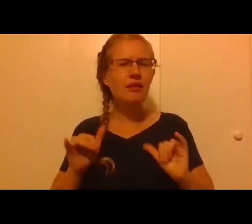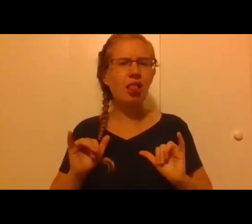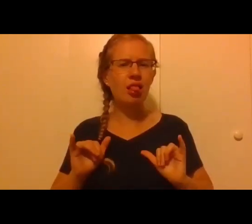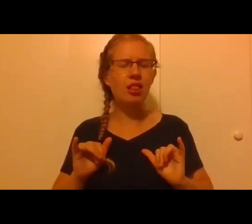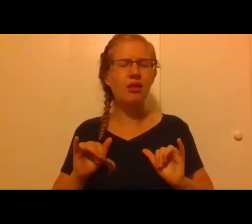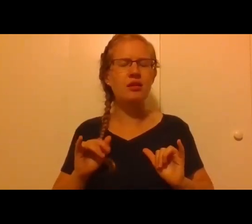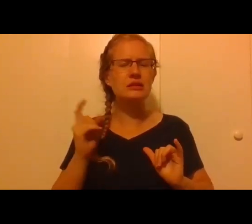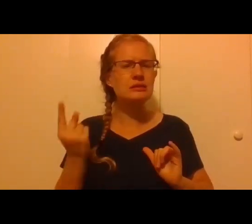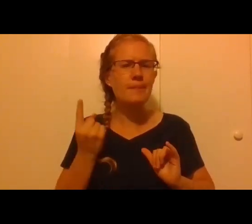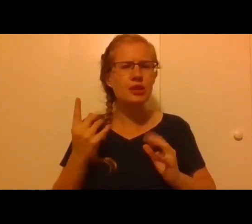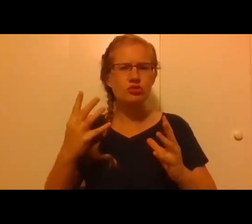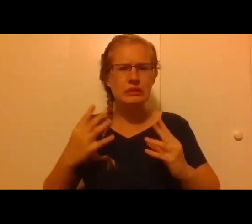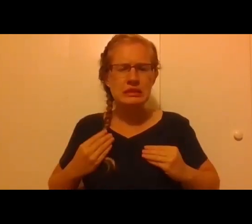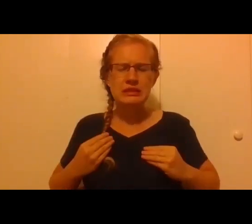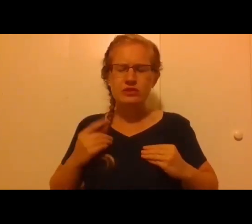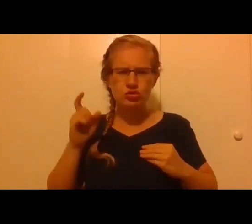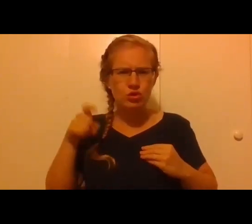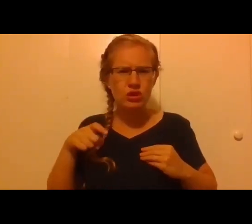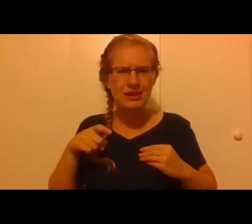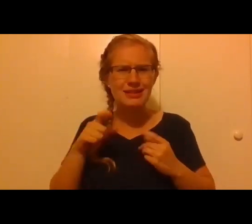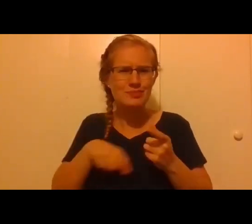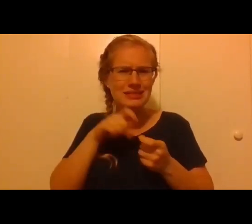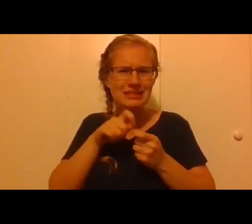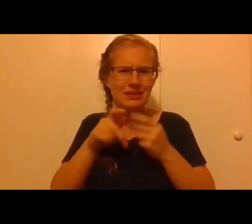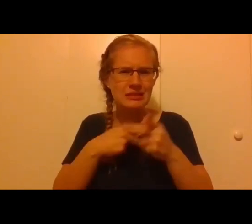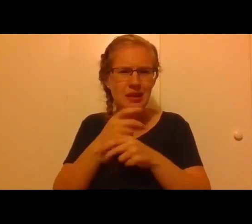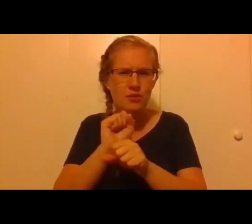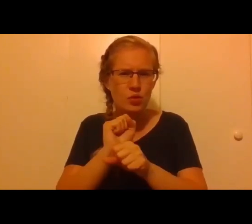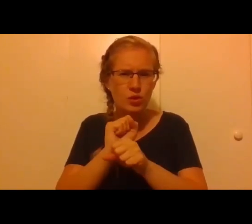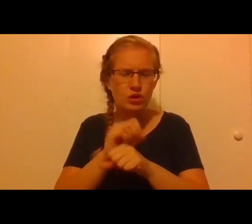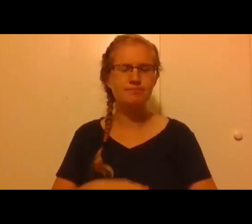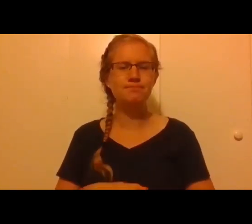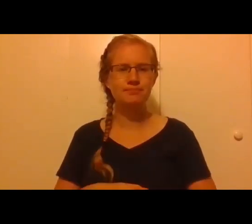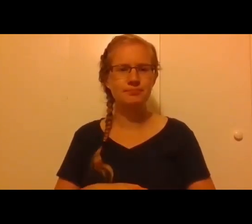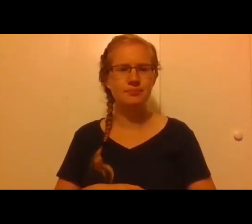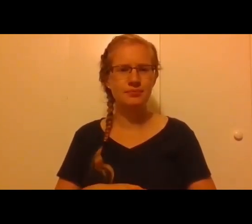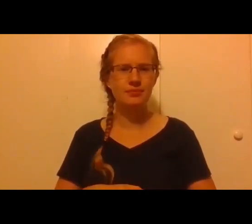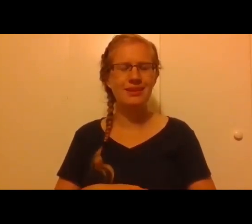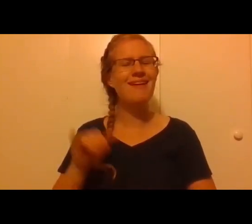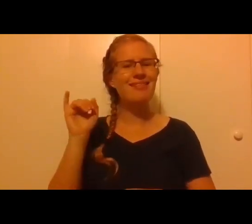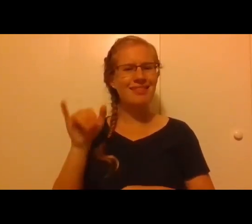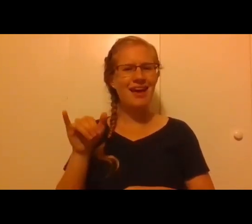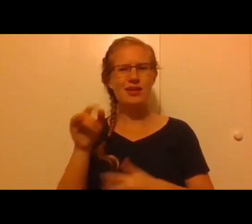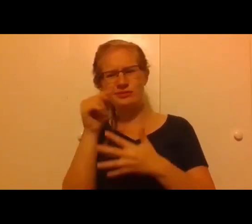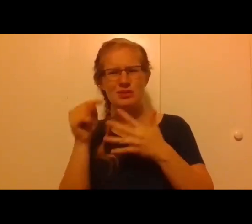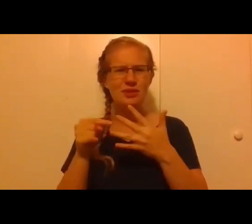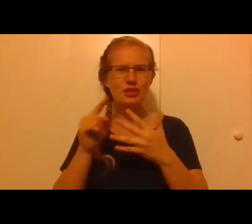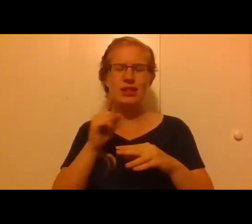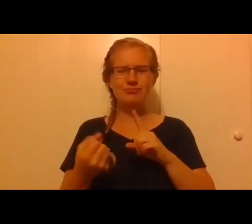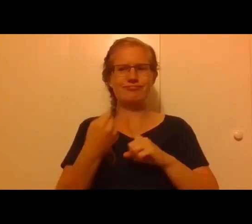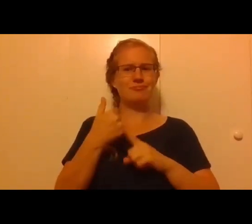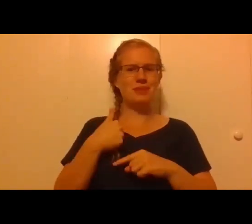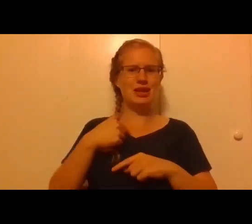to be received, and it calls for a particular kind of work. That was the main thing. Those are the big things that stuck out to me,